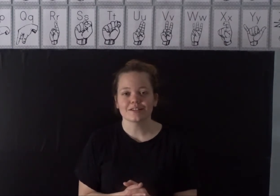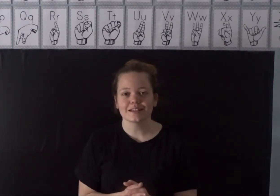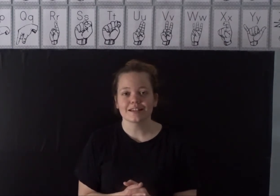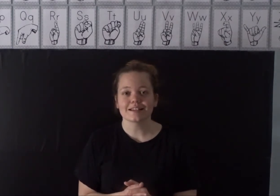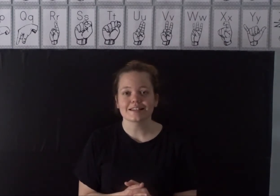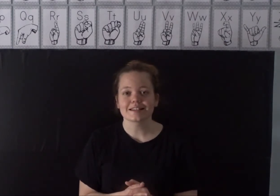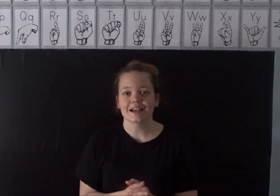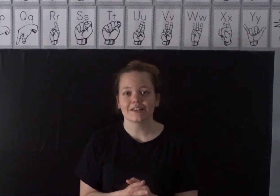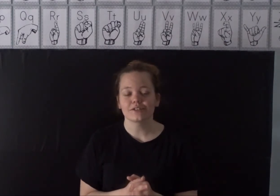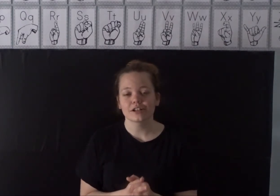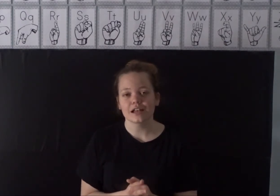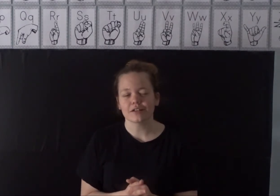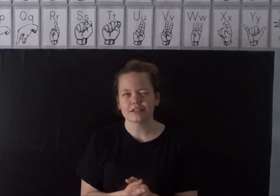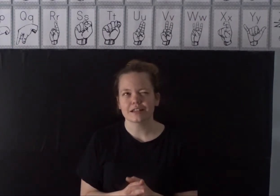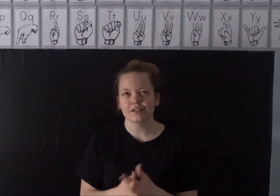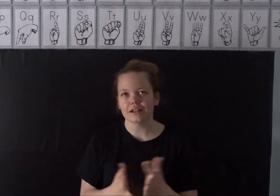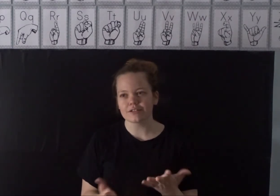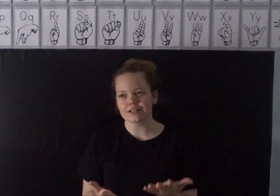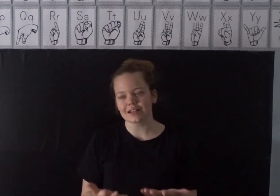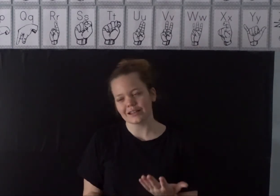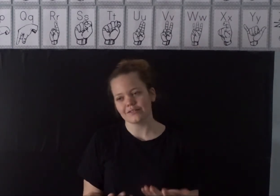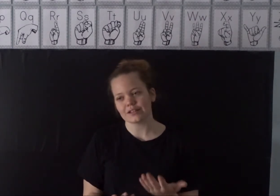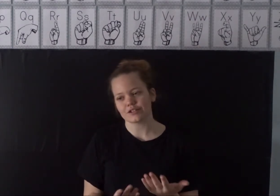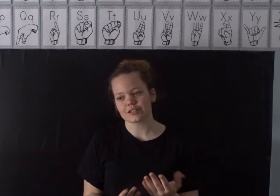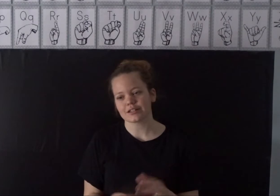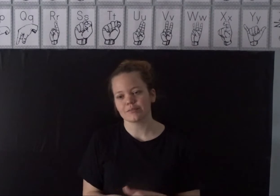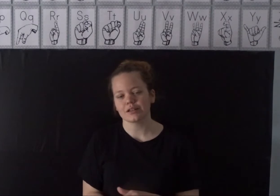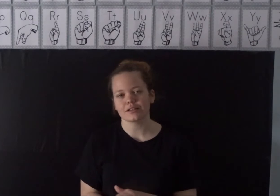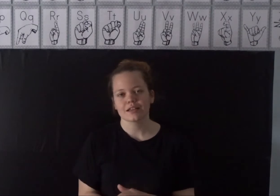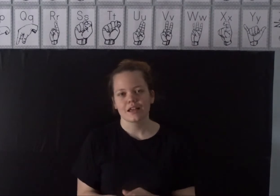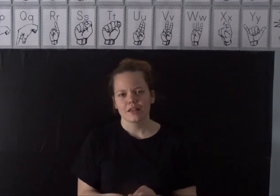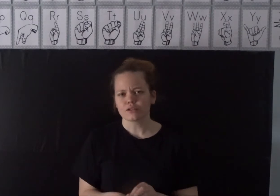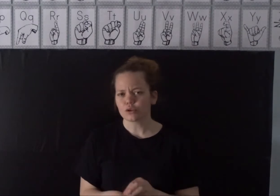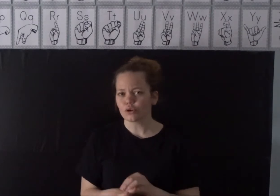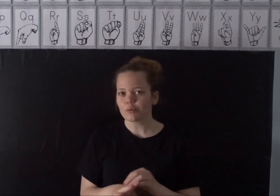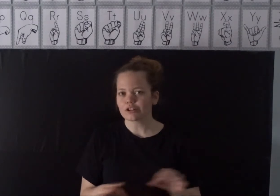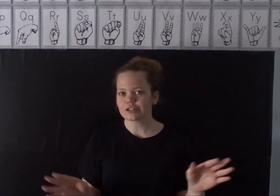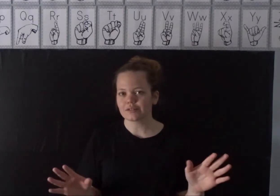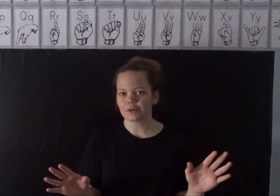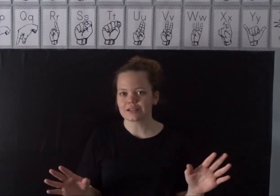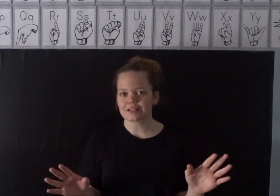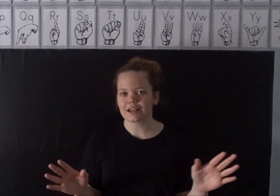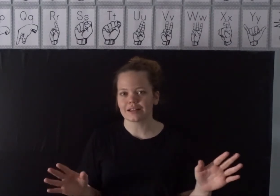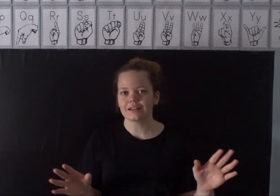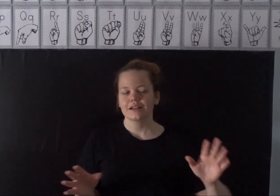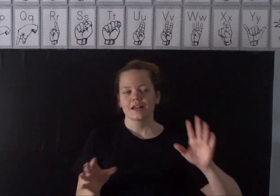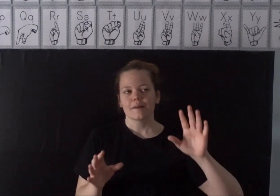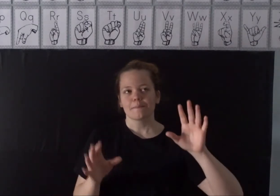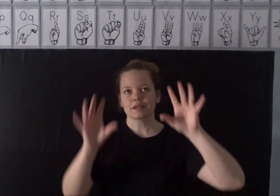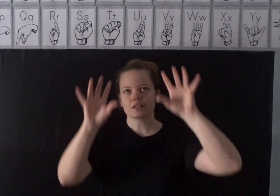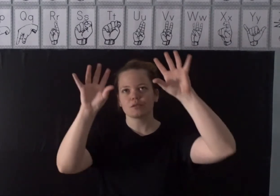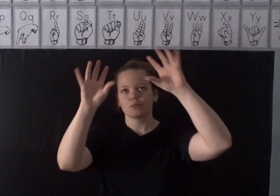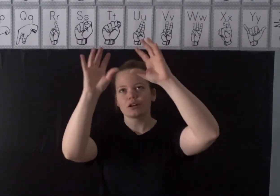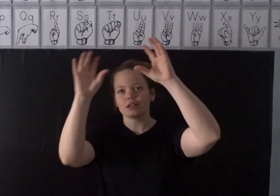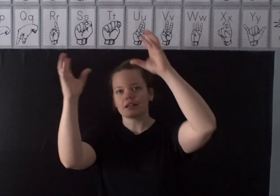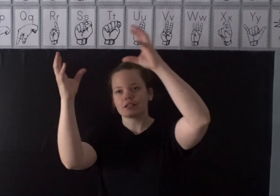is the sign for clouds. Now clouds is kind of interesting because there is a whole bunch of different ways to sign it because you are more or less